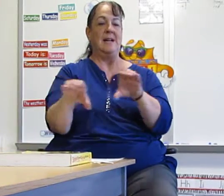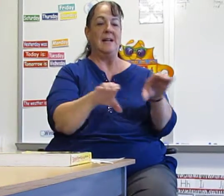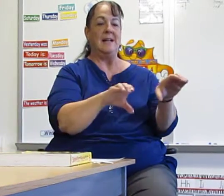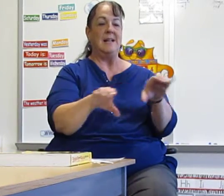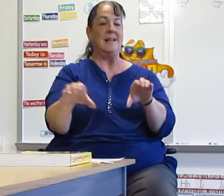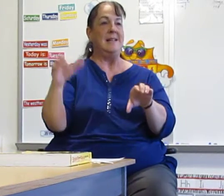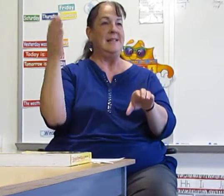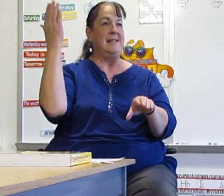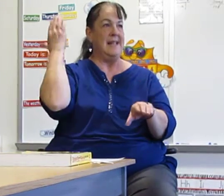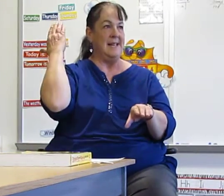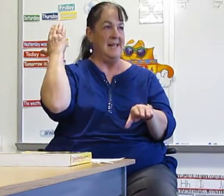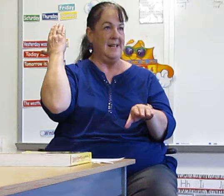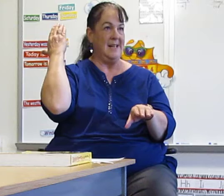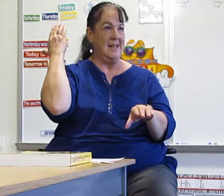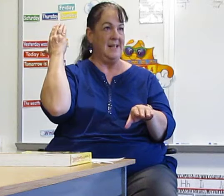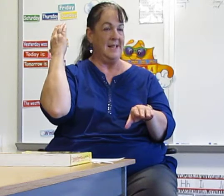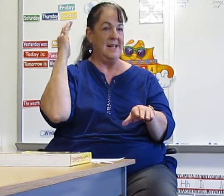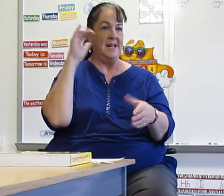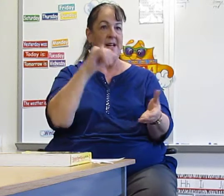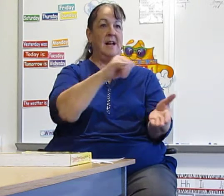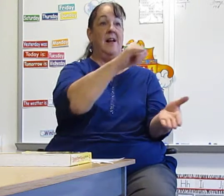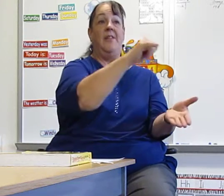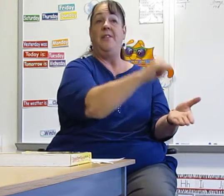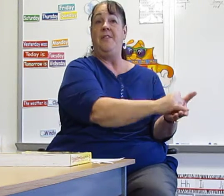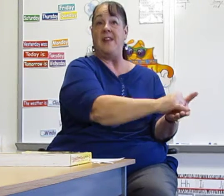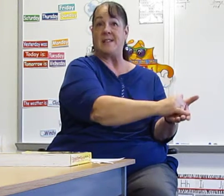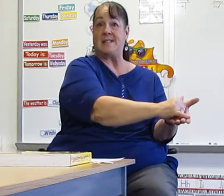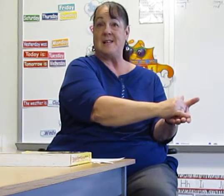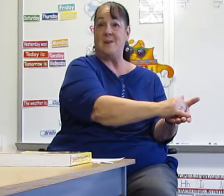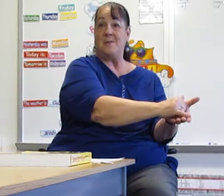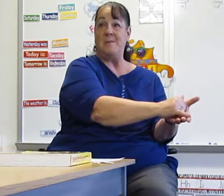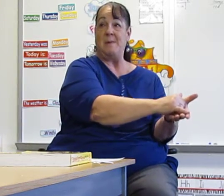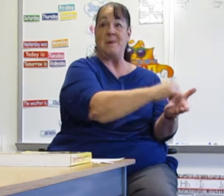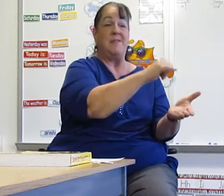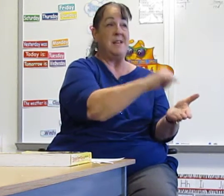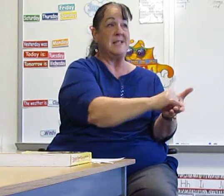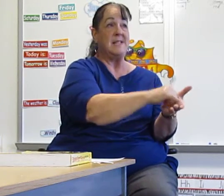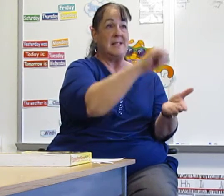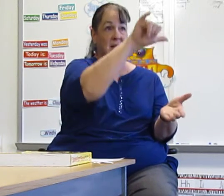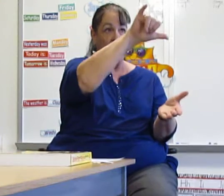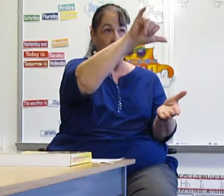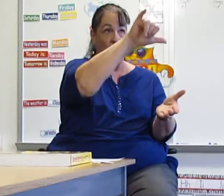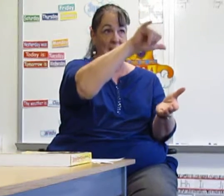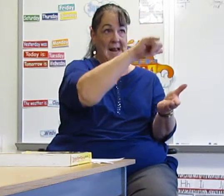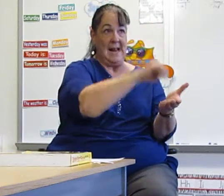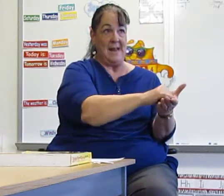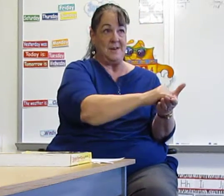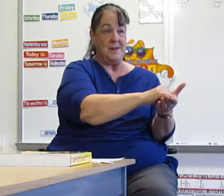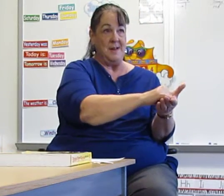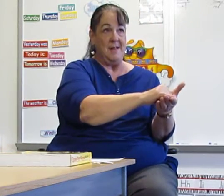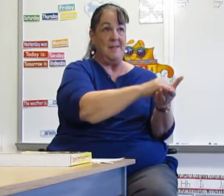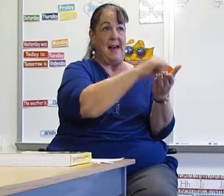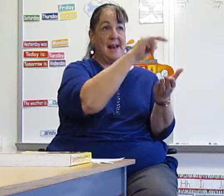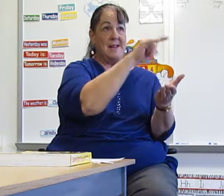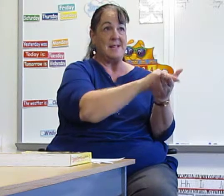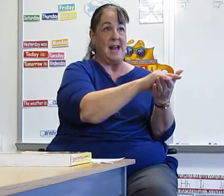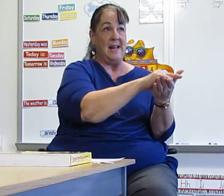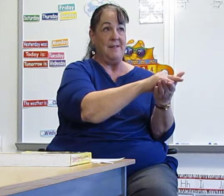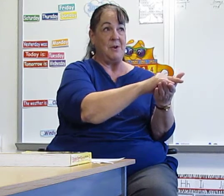How did this, remember this is the Y hand, that is the I love you